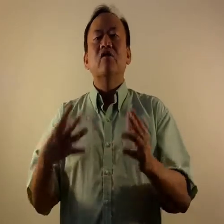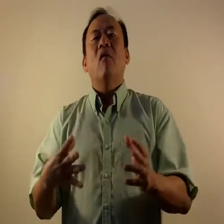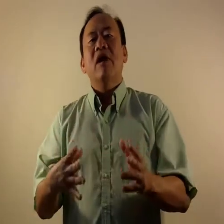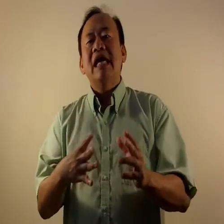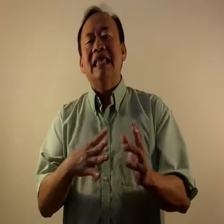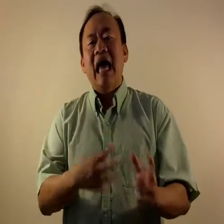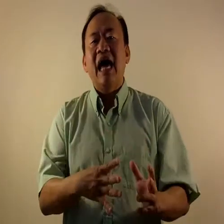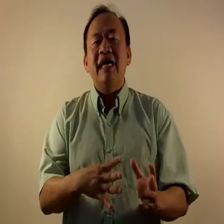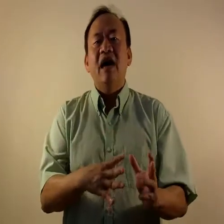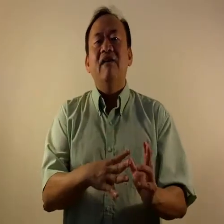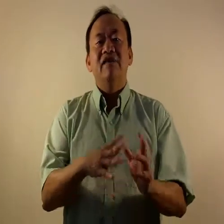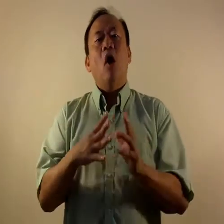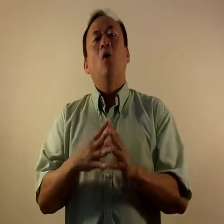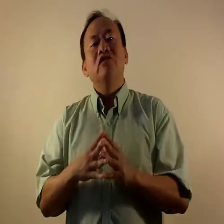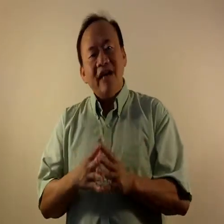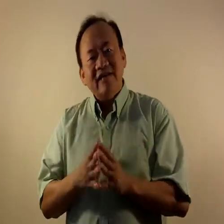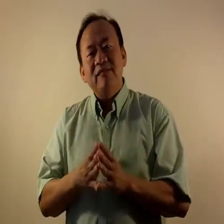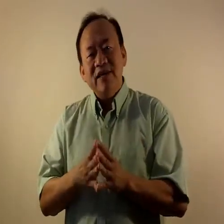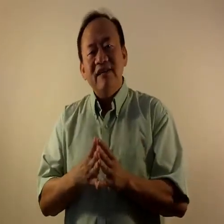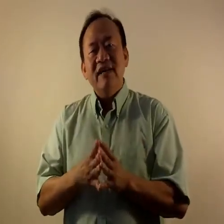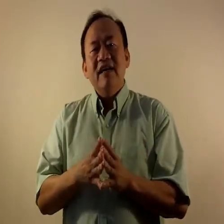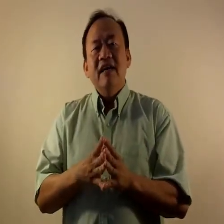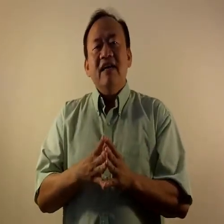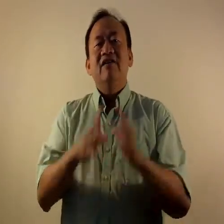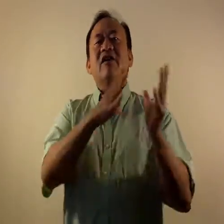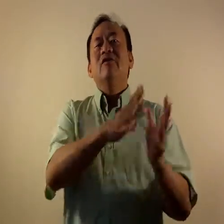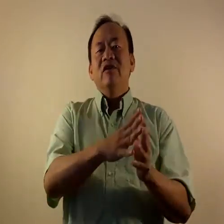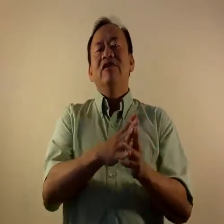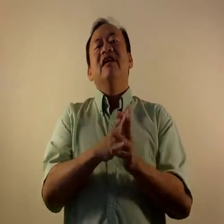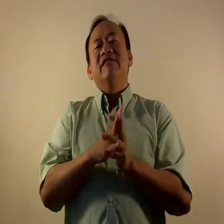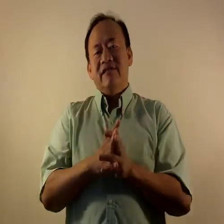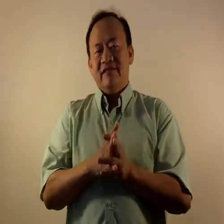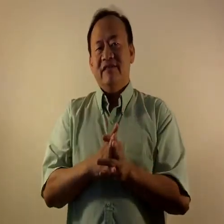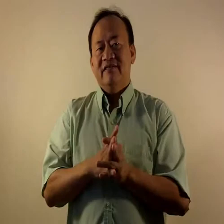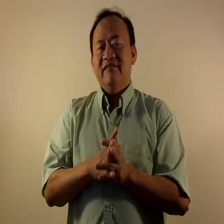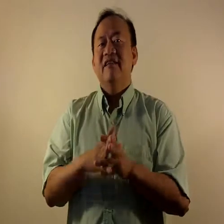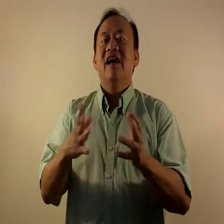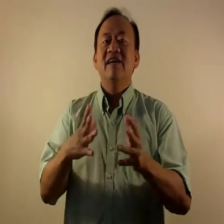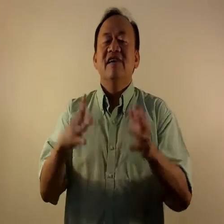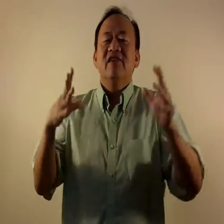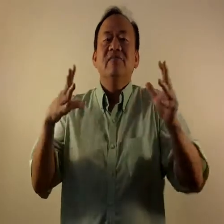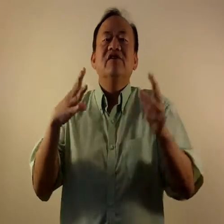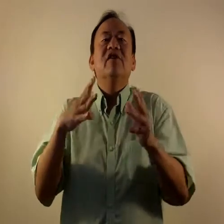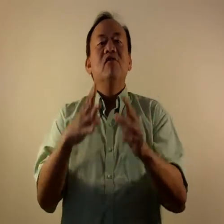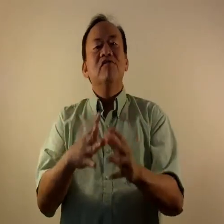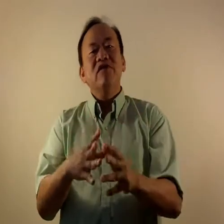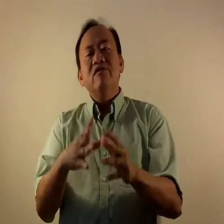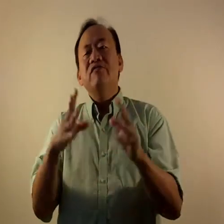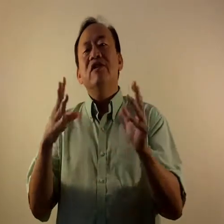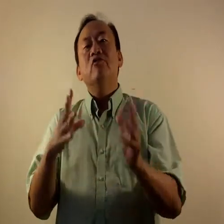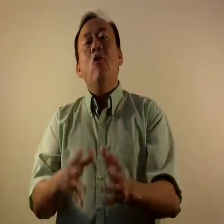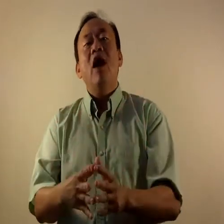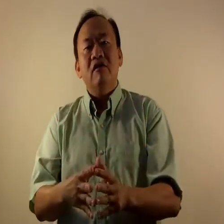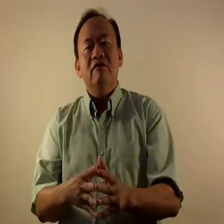storyline of the Old Testament, starting with Genesis. Okay, so I'm just going to review the 12